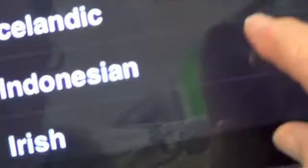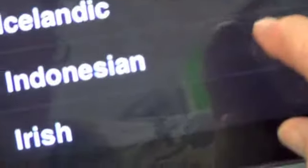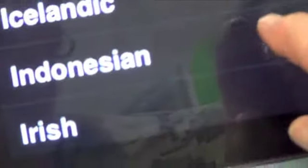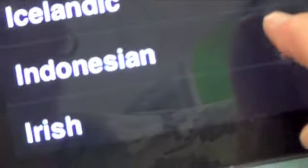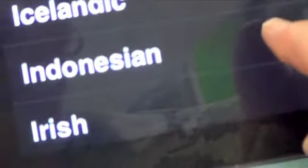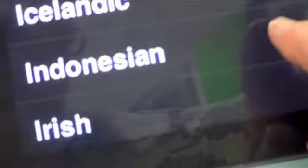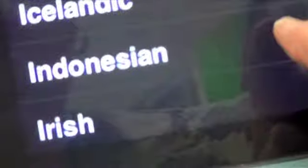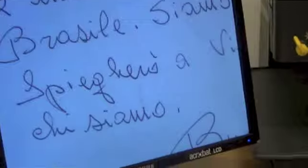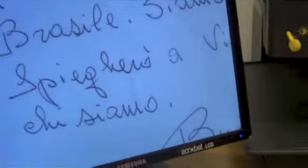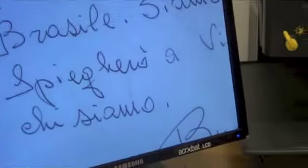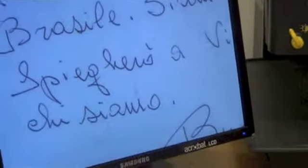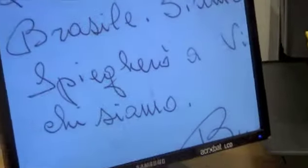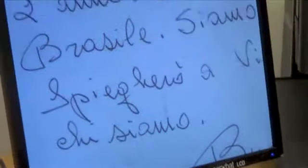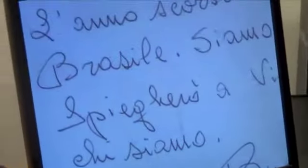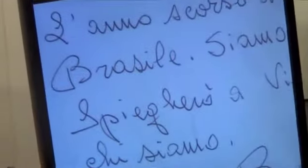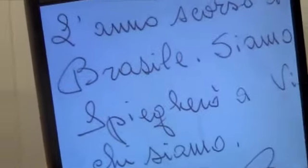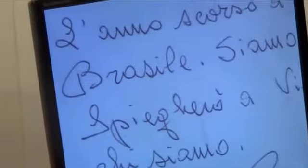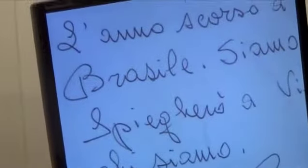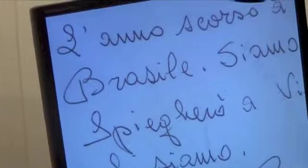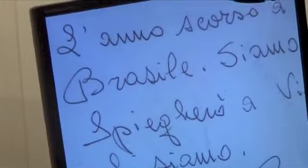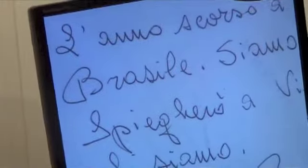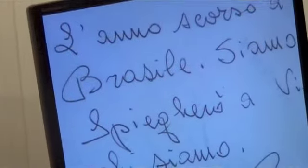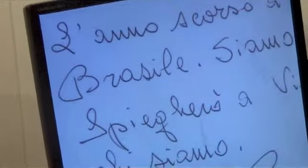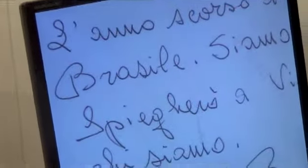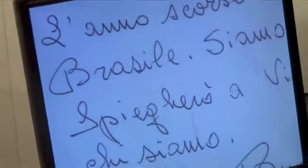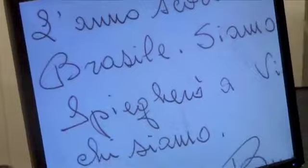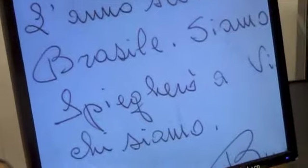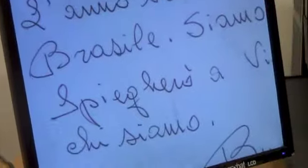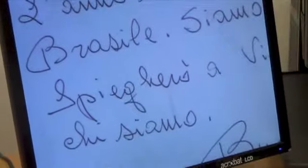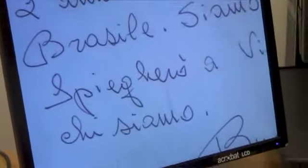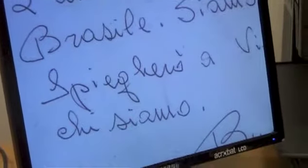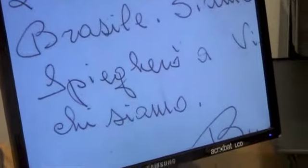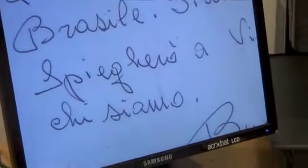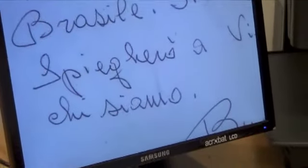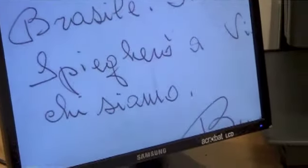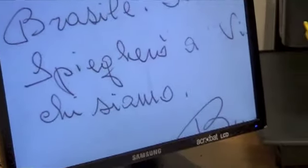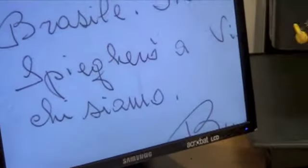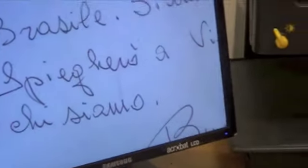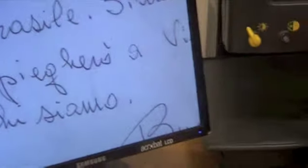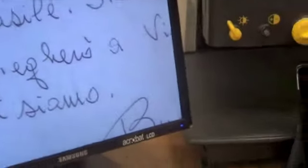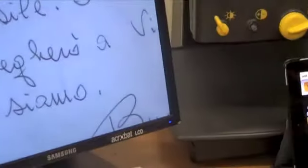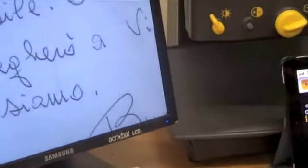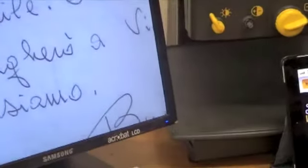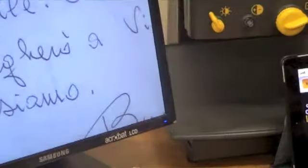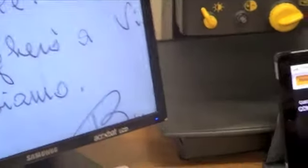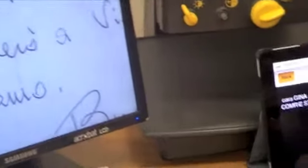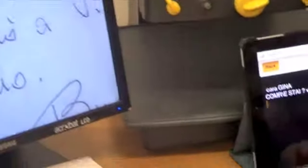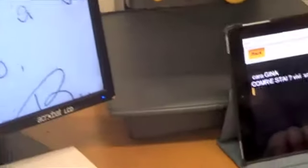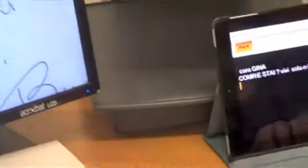she's just setting it up now and her task today is to type the letter from trying to decipher